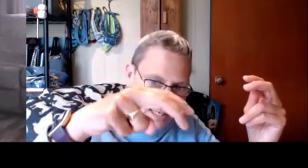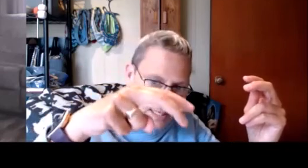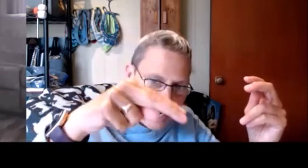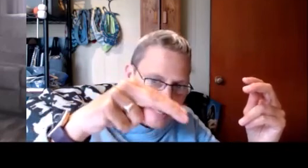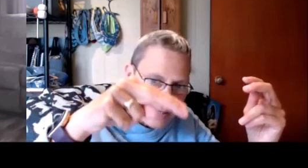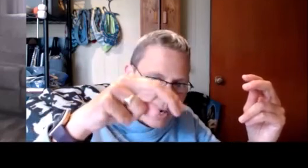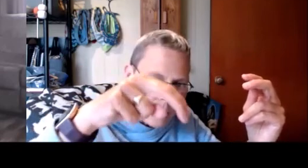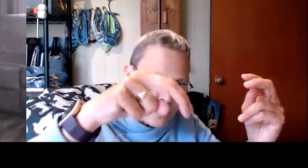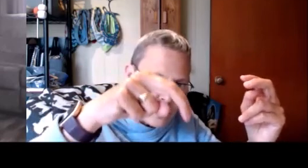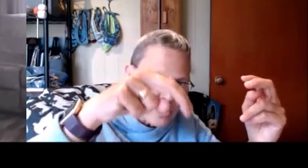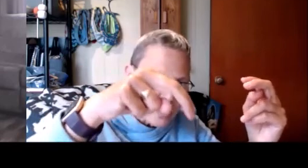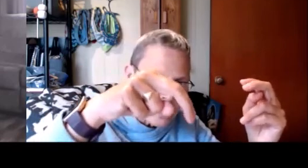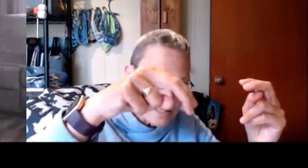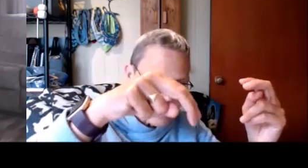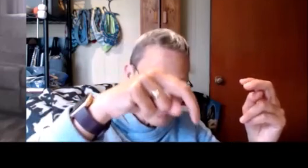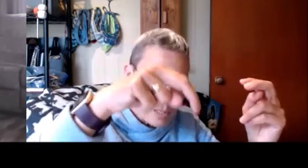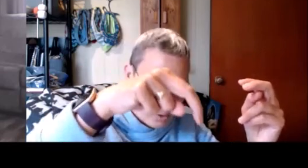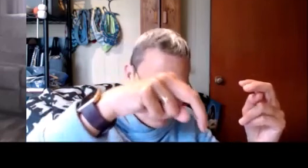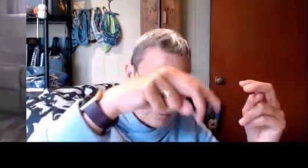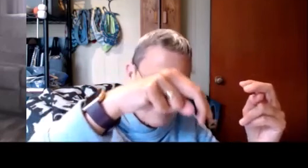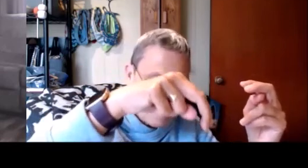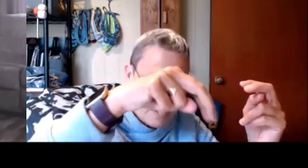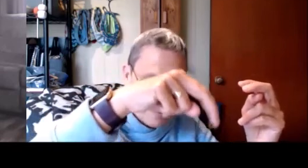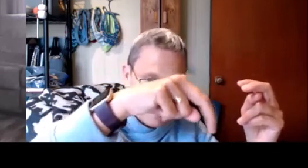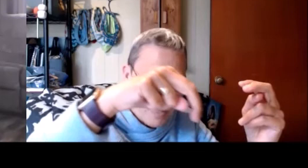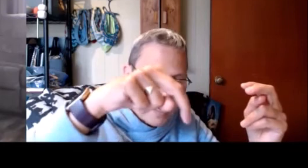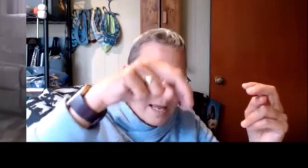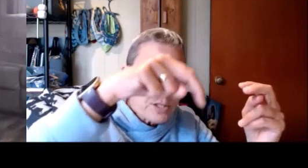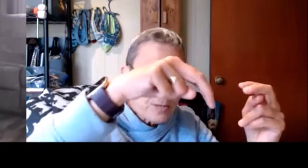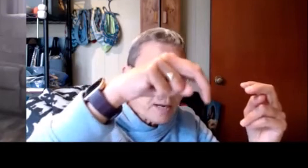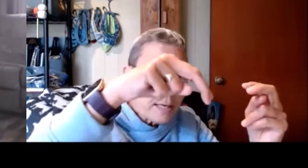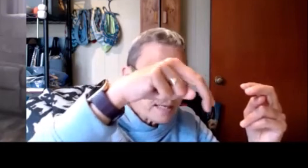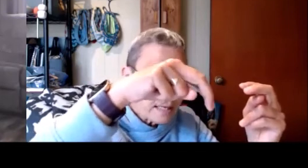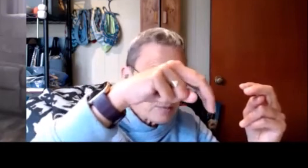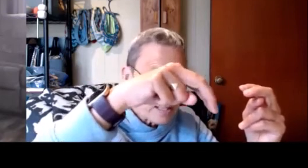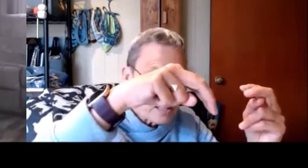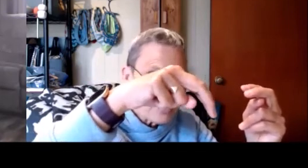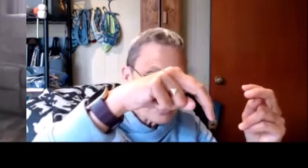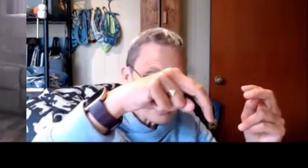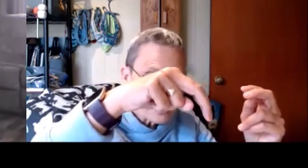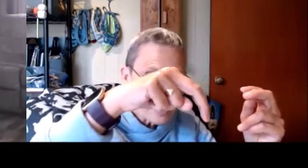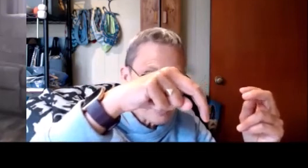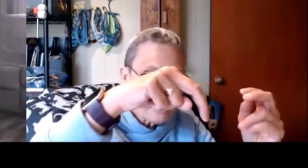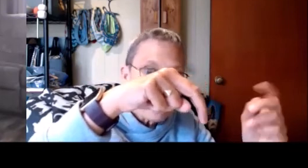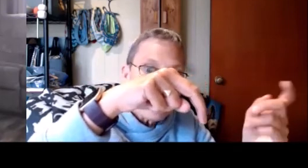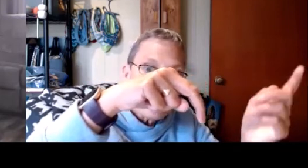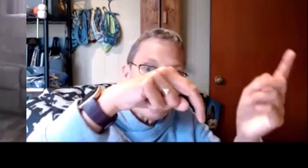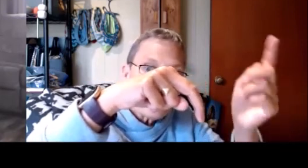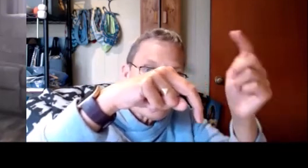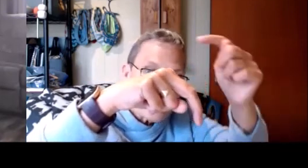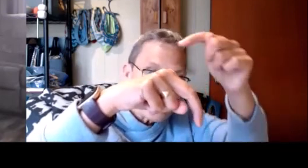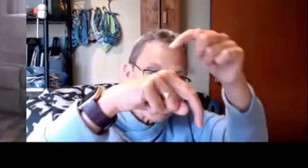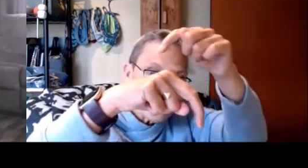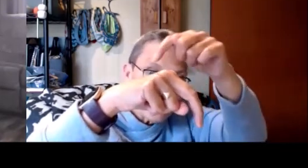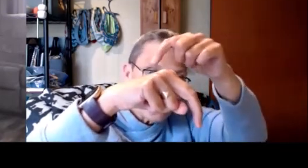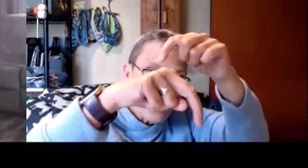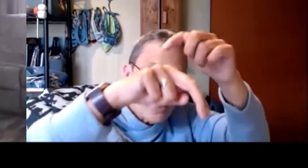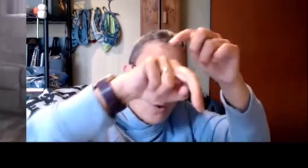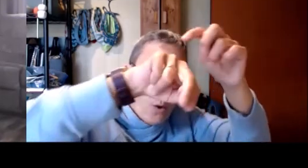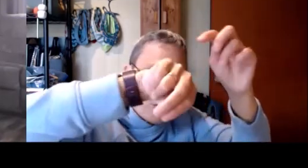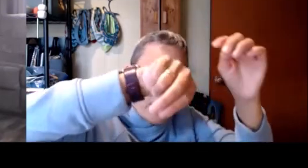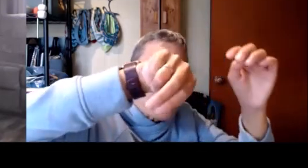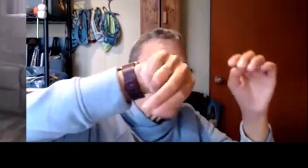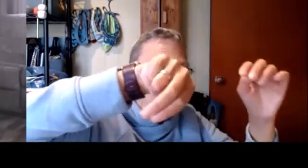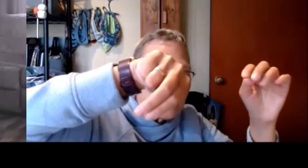can sort of dictate her distance threshold, num num num num, and she might get a little bit closer, right, if they toss another